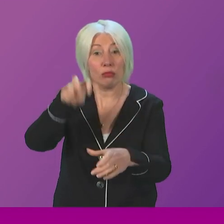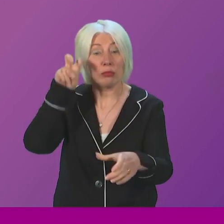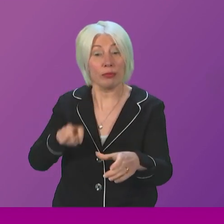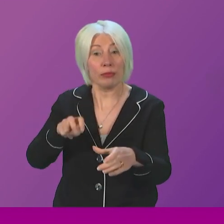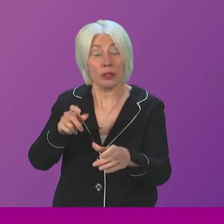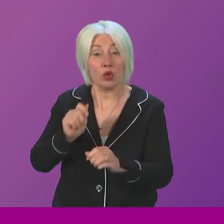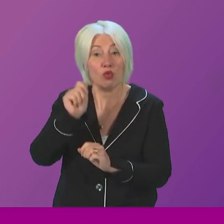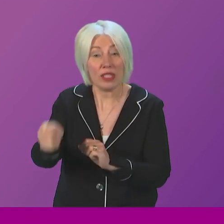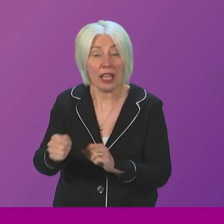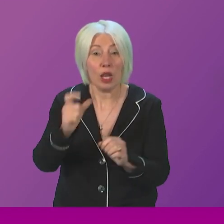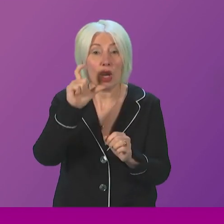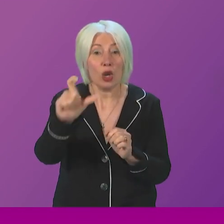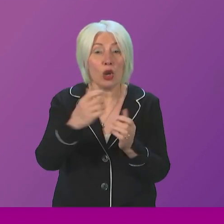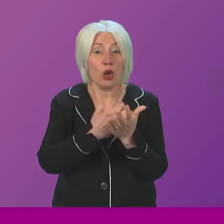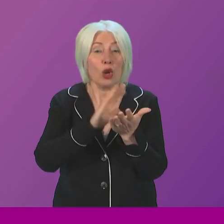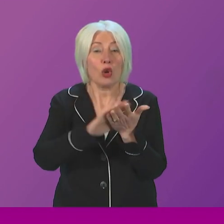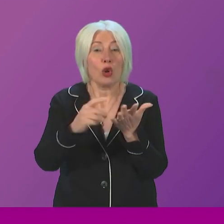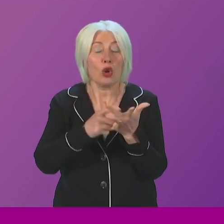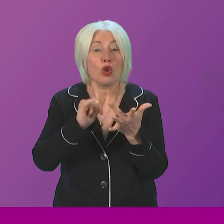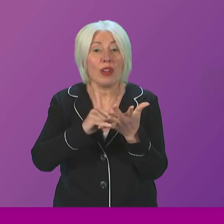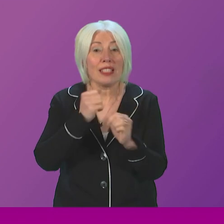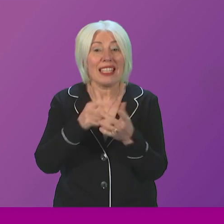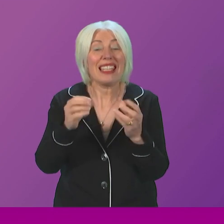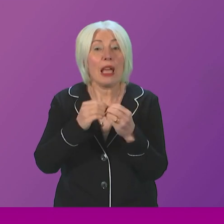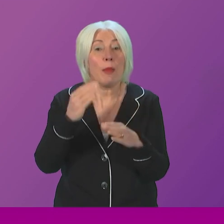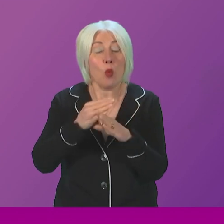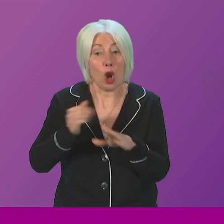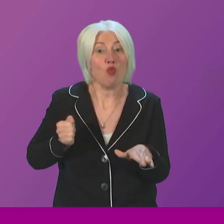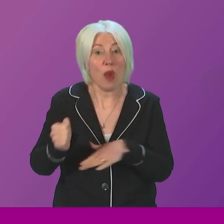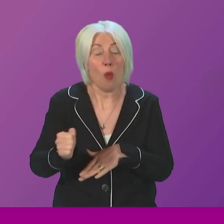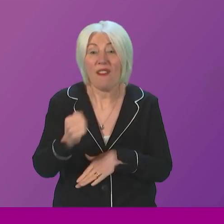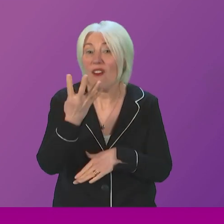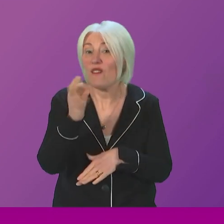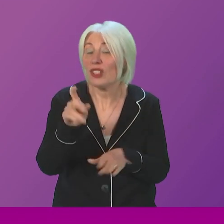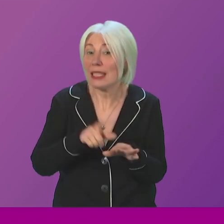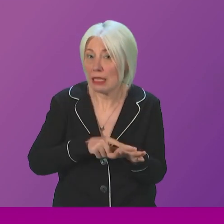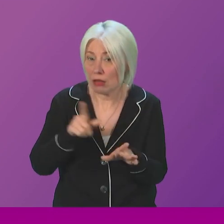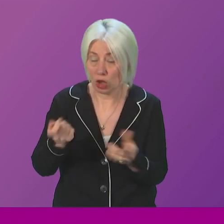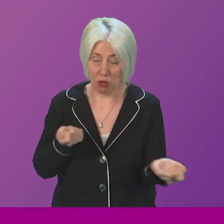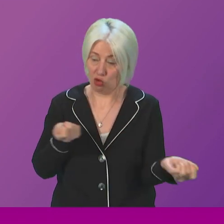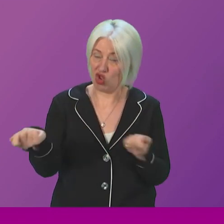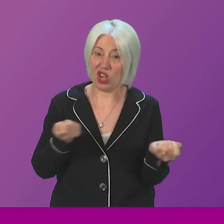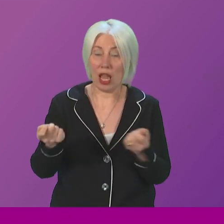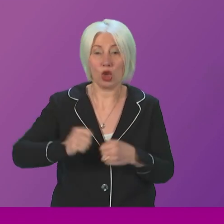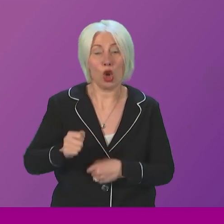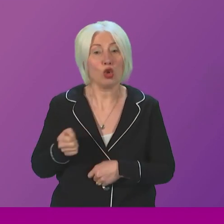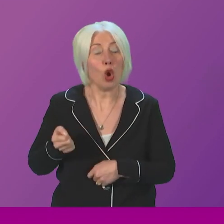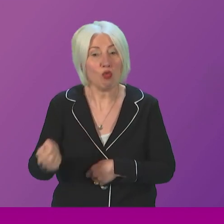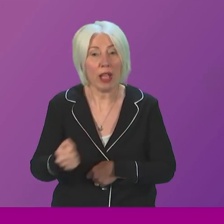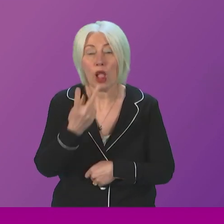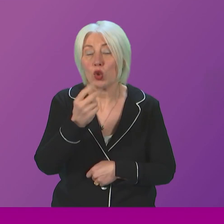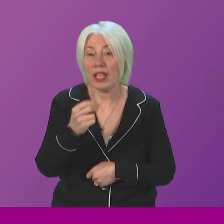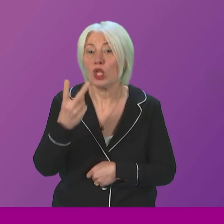Chris Gibb worked in the rail industry for more than 40 years. He chaired Scott Rail in 2022.